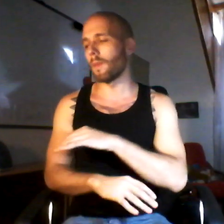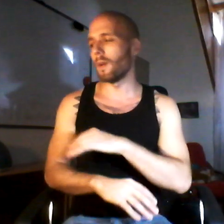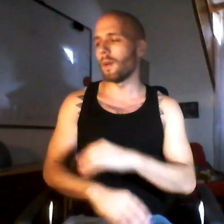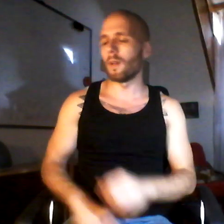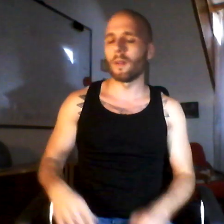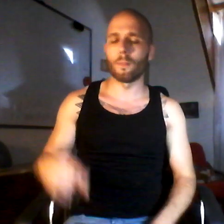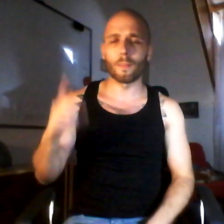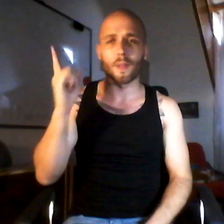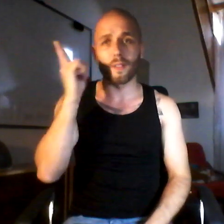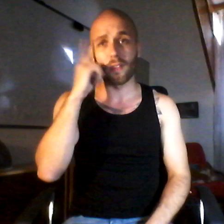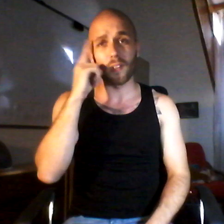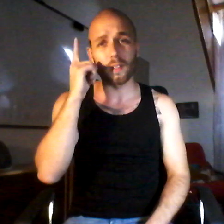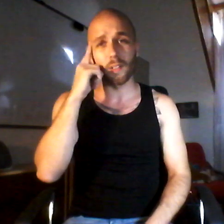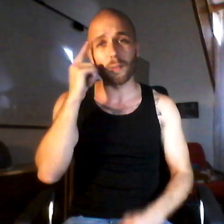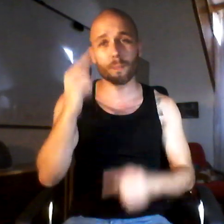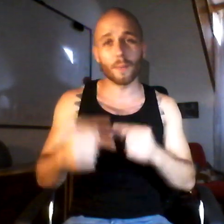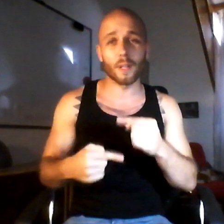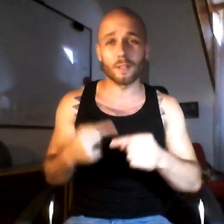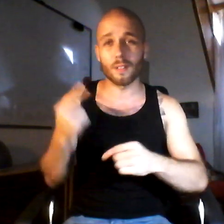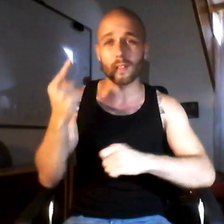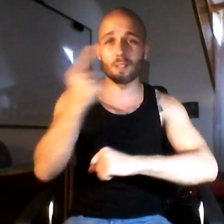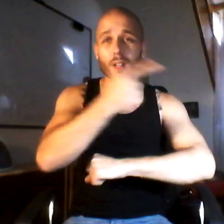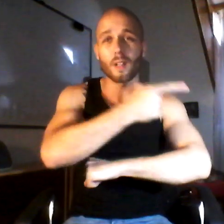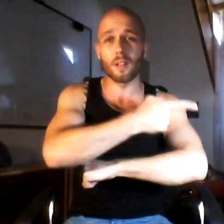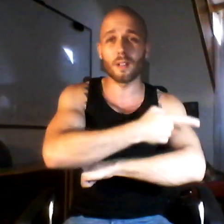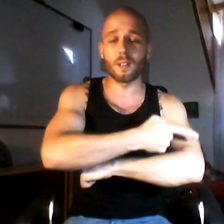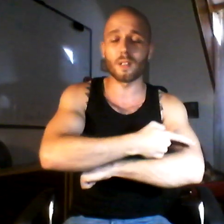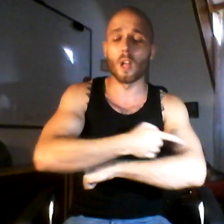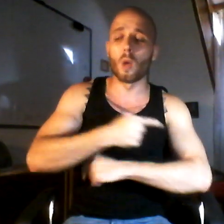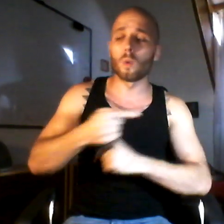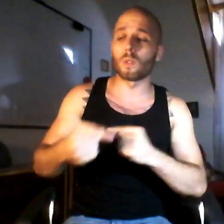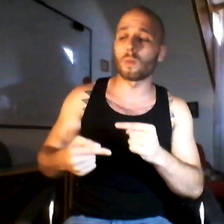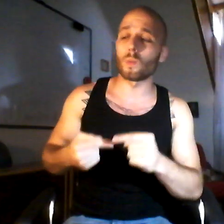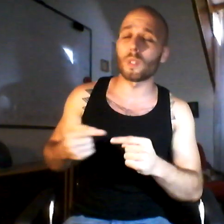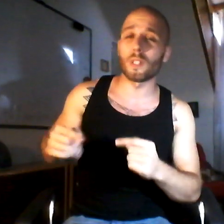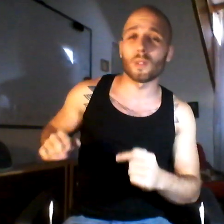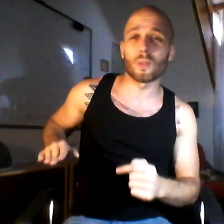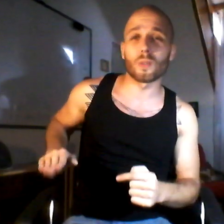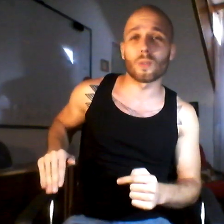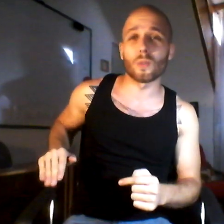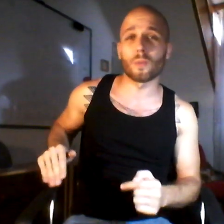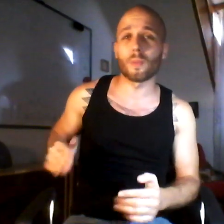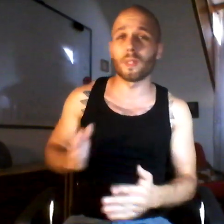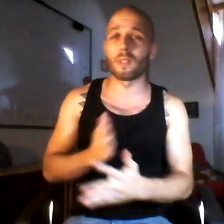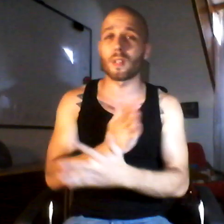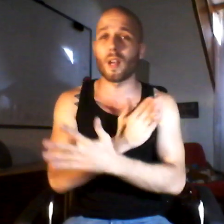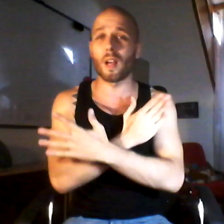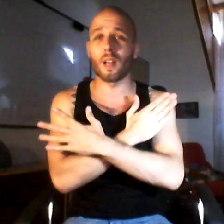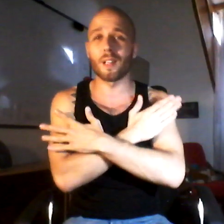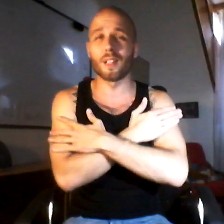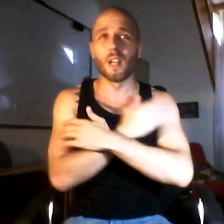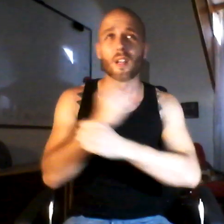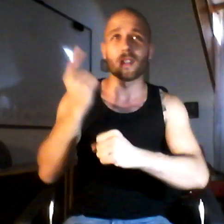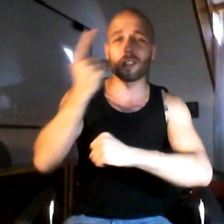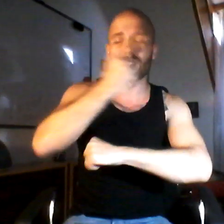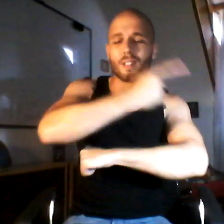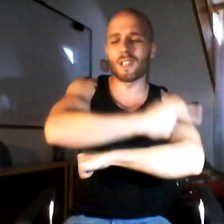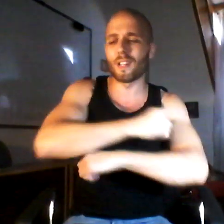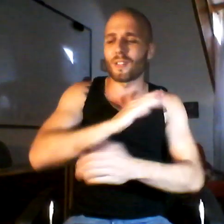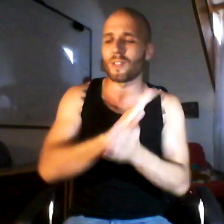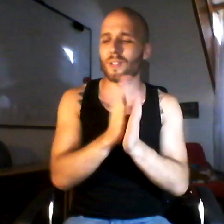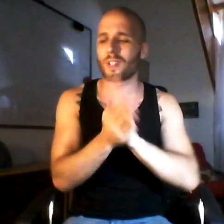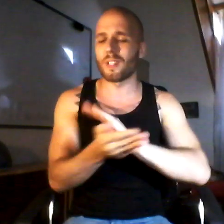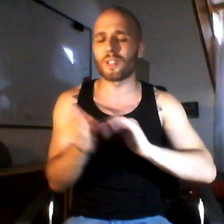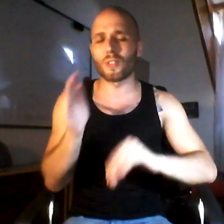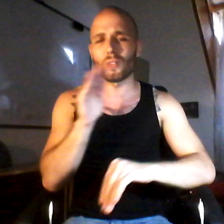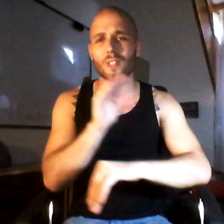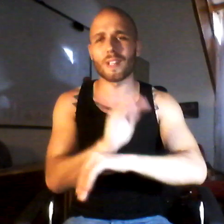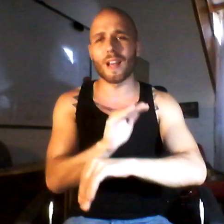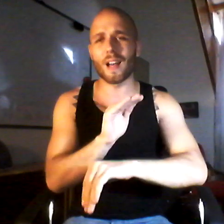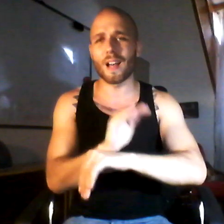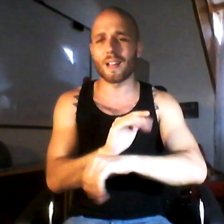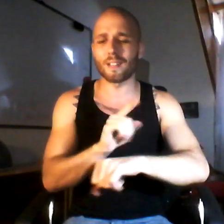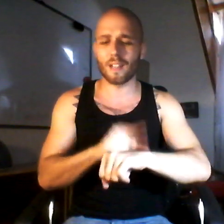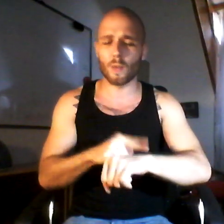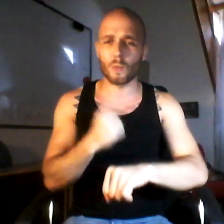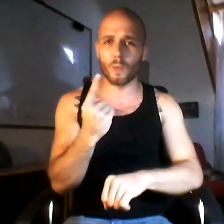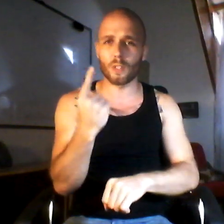I've been thinking about the days when we used to be tired The days running tonight and times run